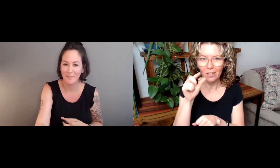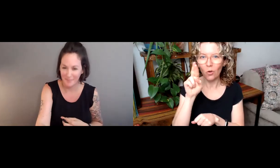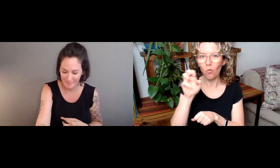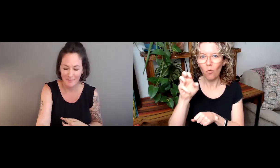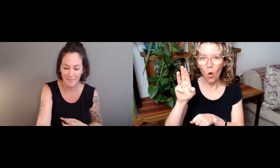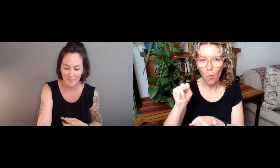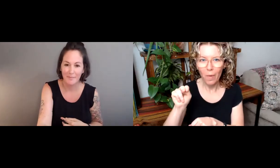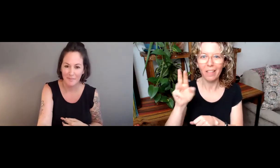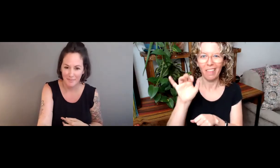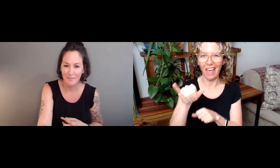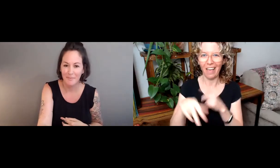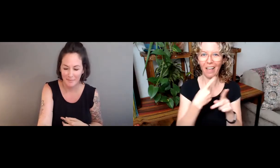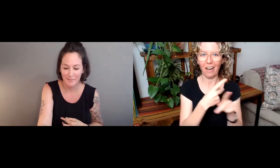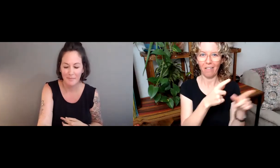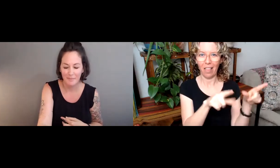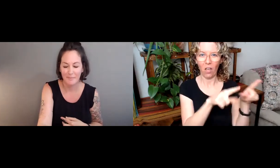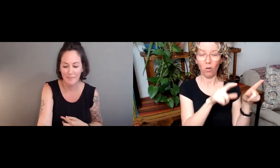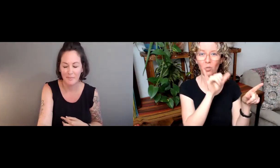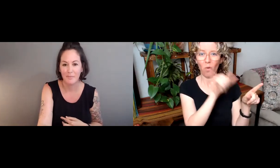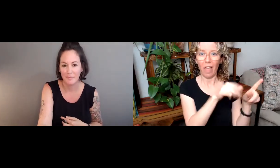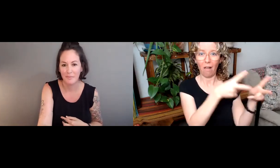A lot of assumptions were made.